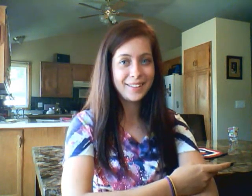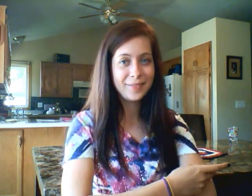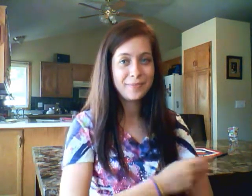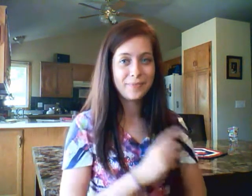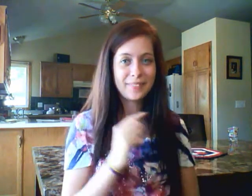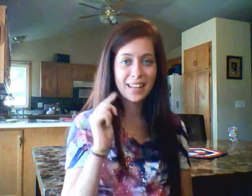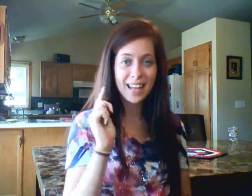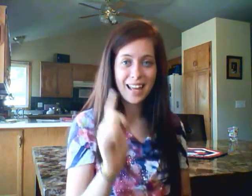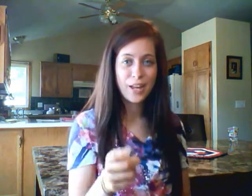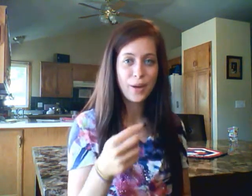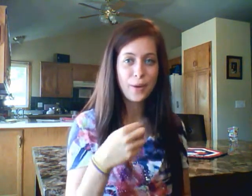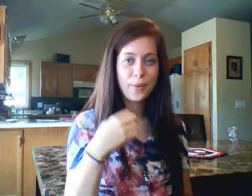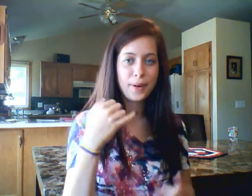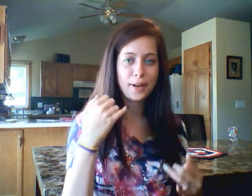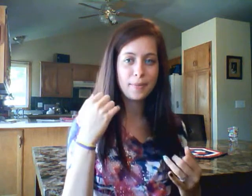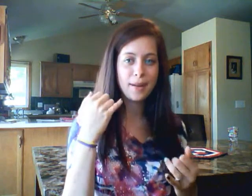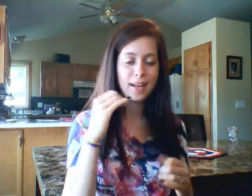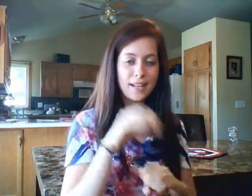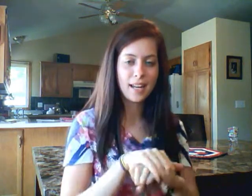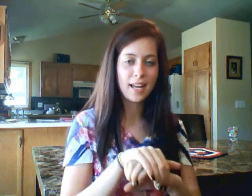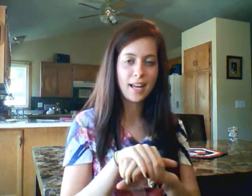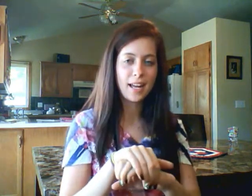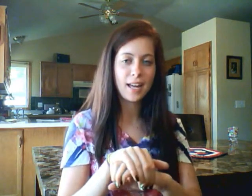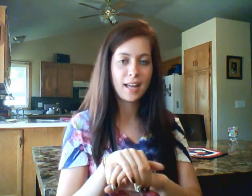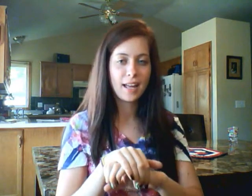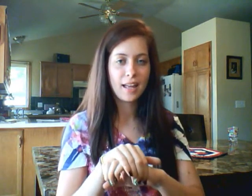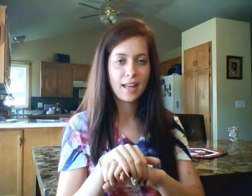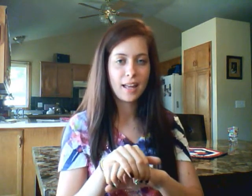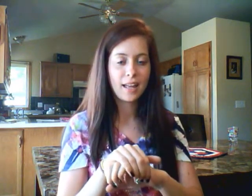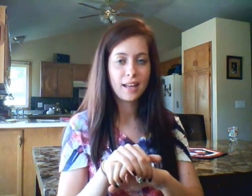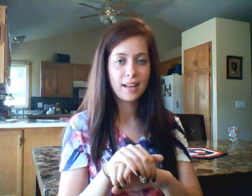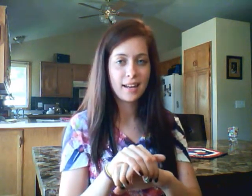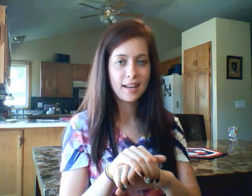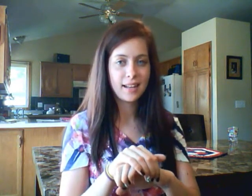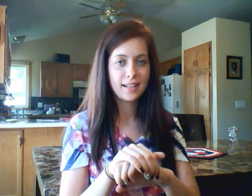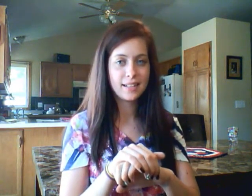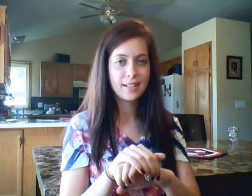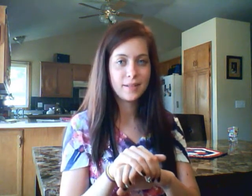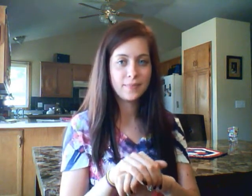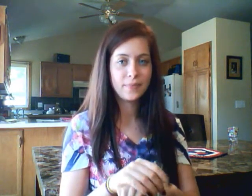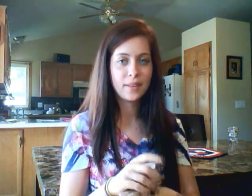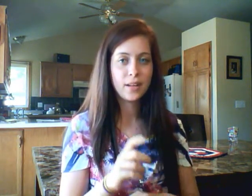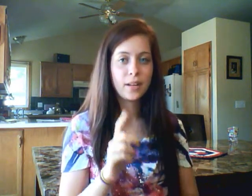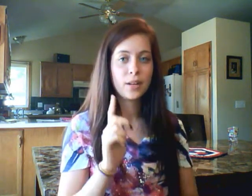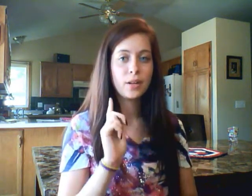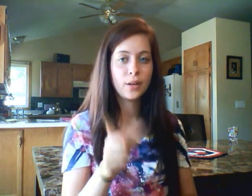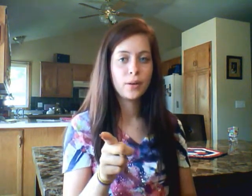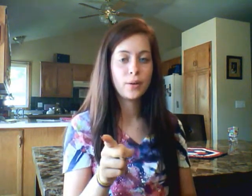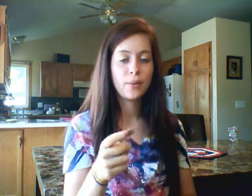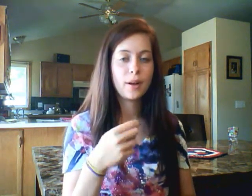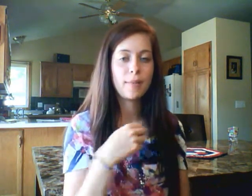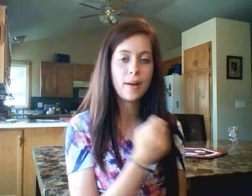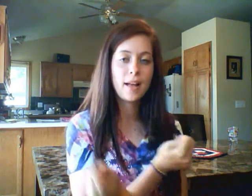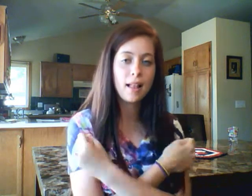You are my night, you are my